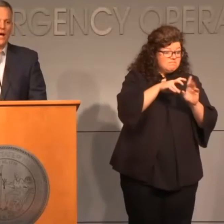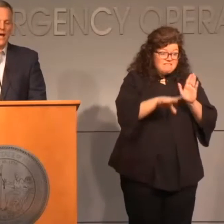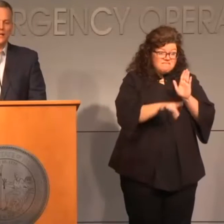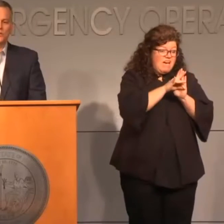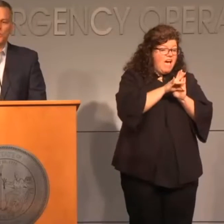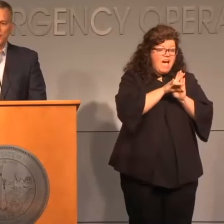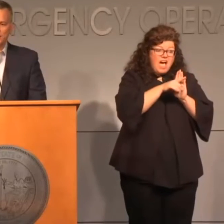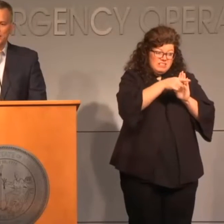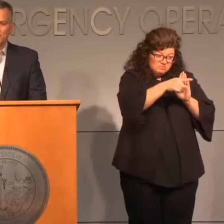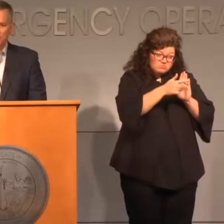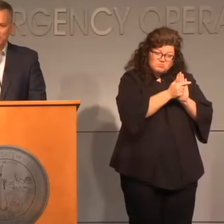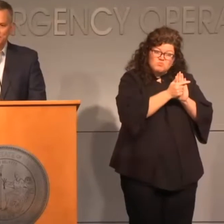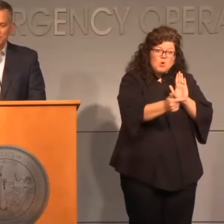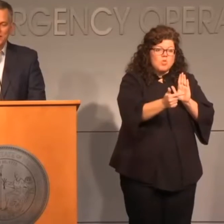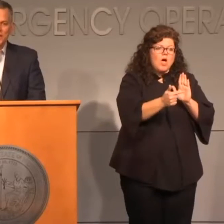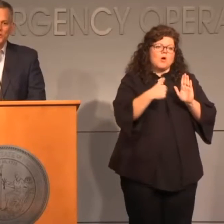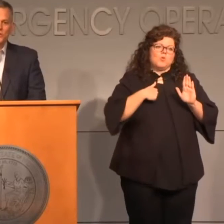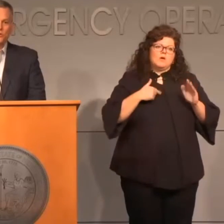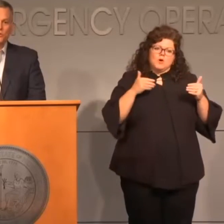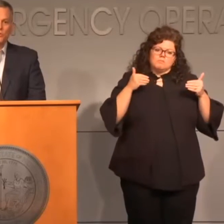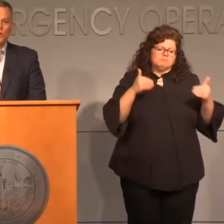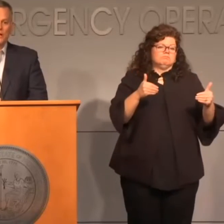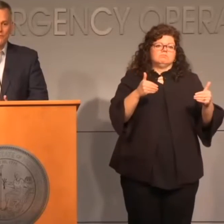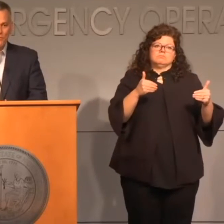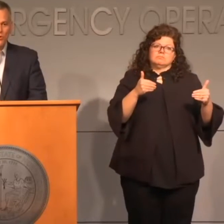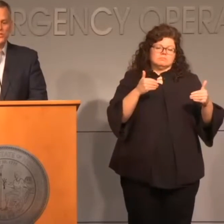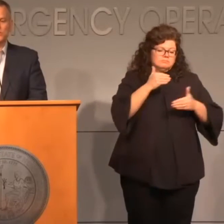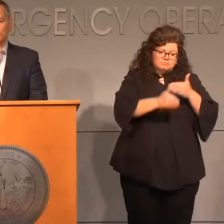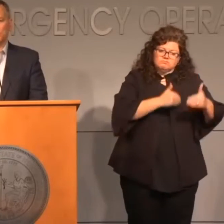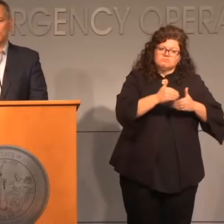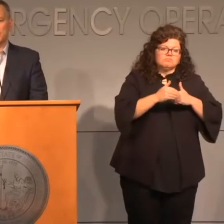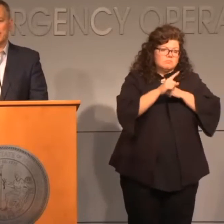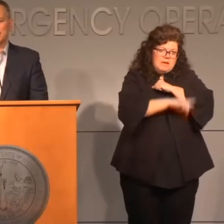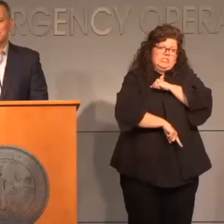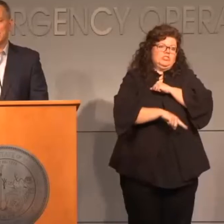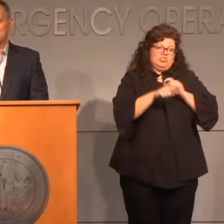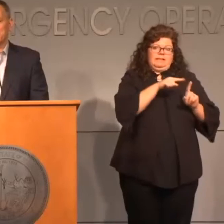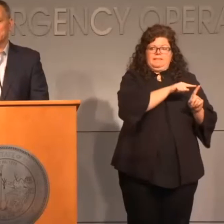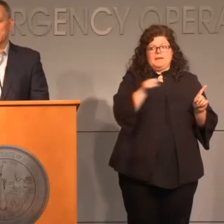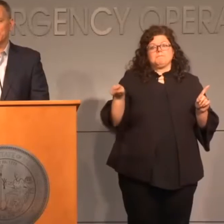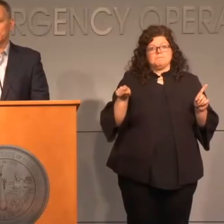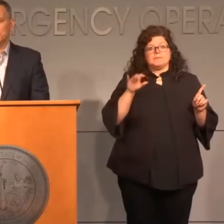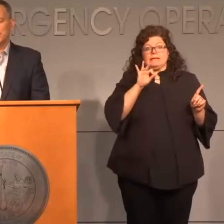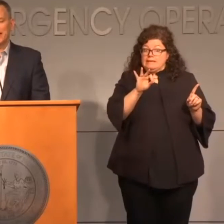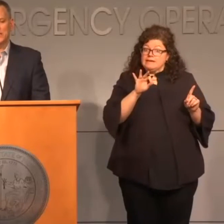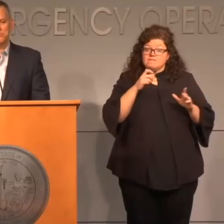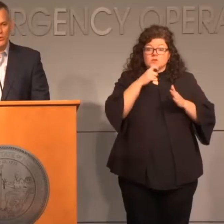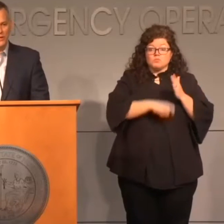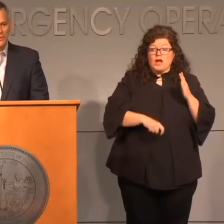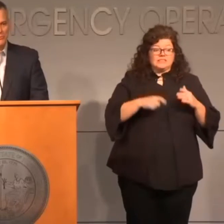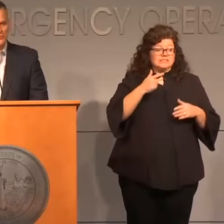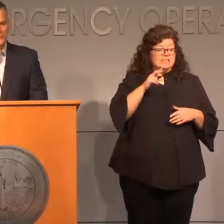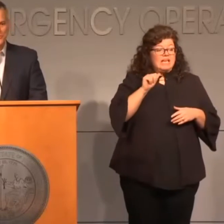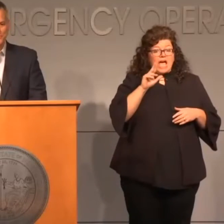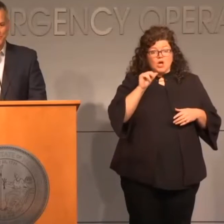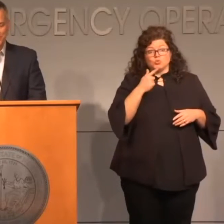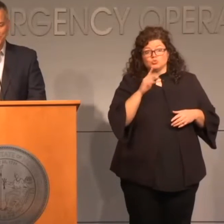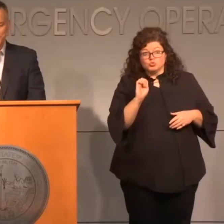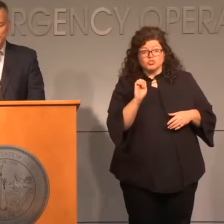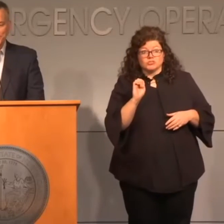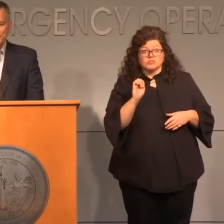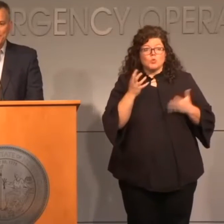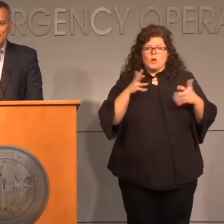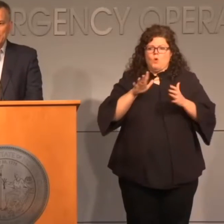we will act quickly and aggressively to enforce the law against any price-gouger, exploiting people's